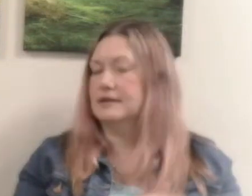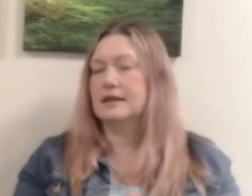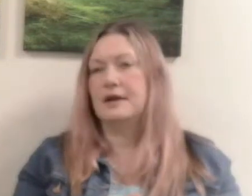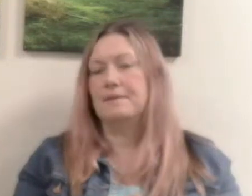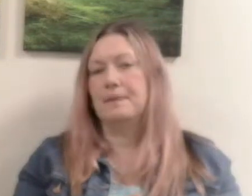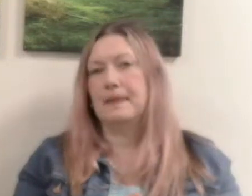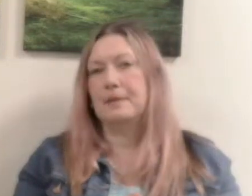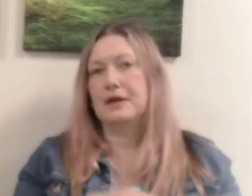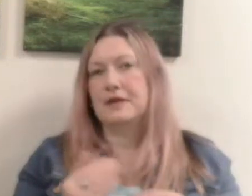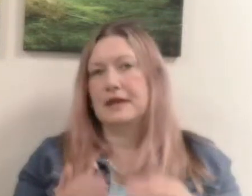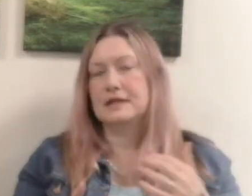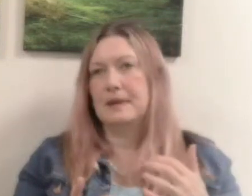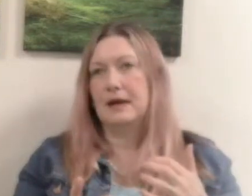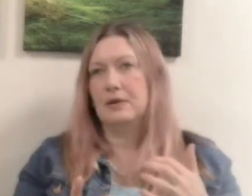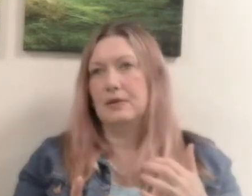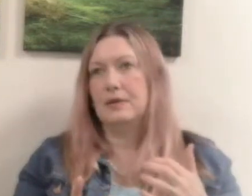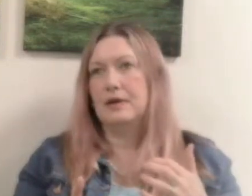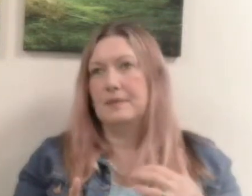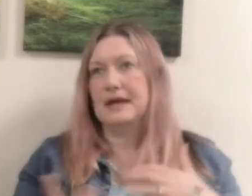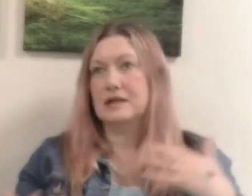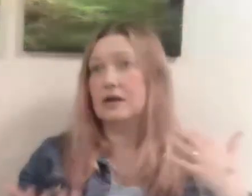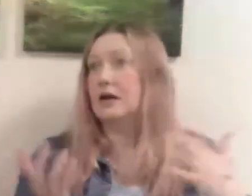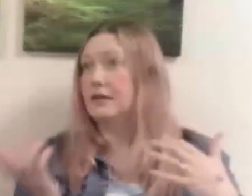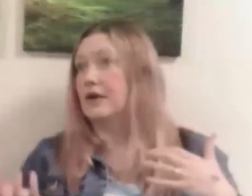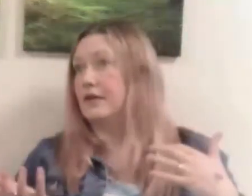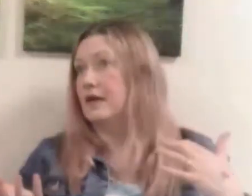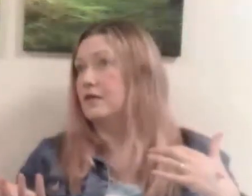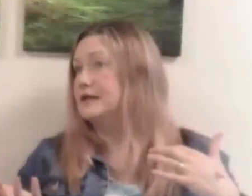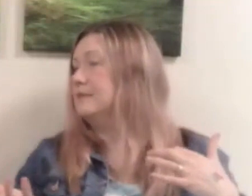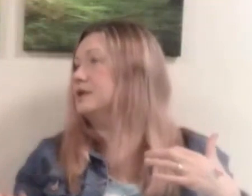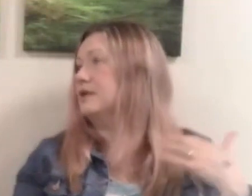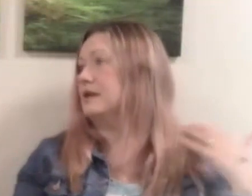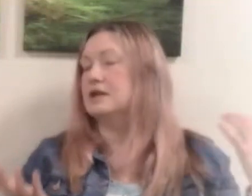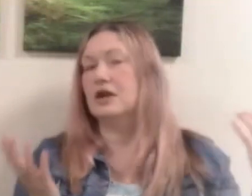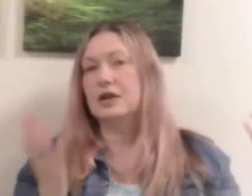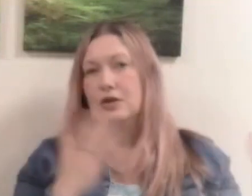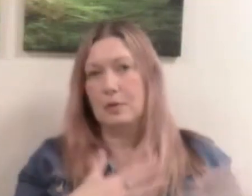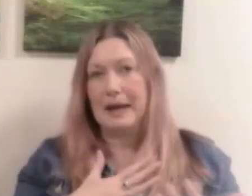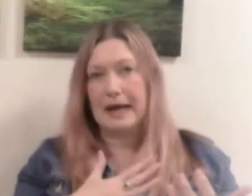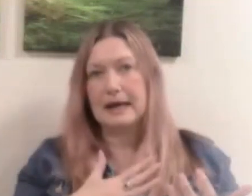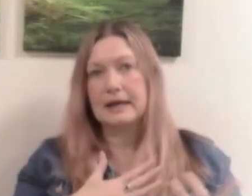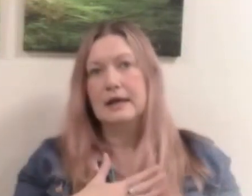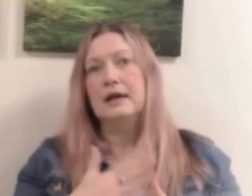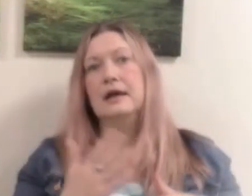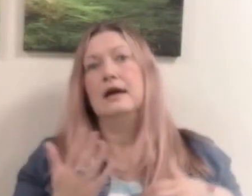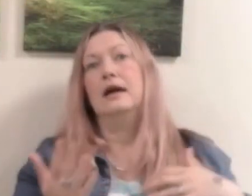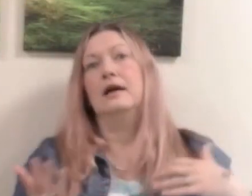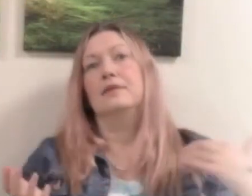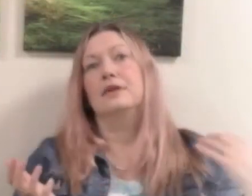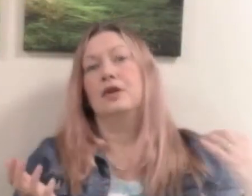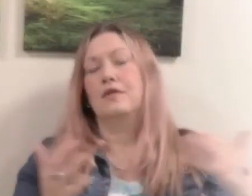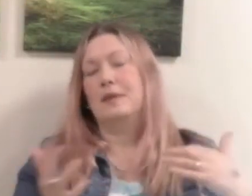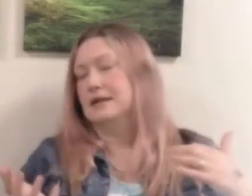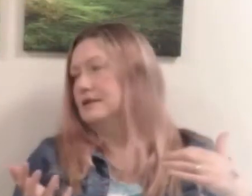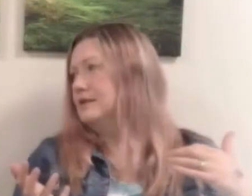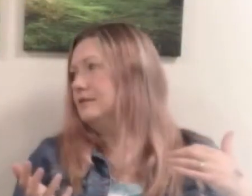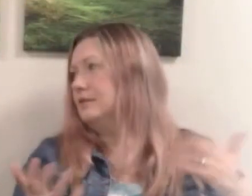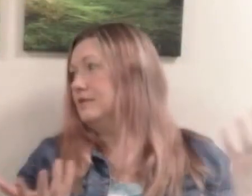um but i think it's about um that like like the the redemption thing turning your back um you know repentance yeah